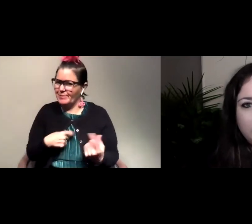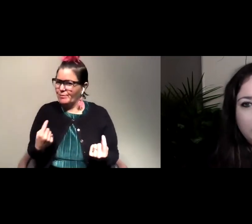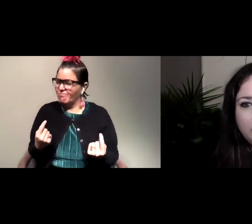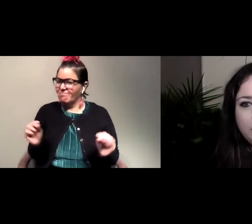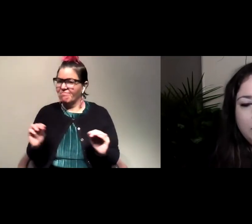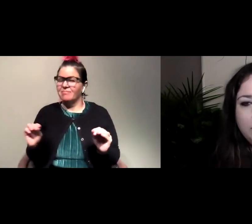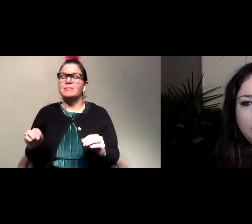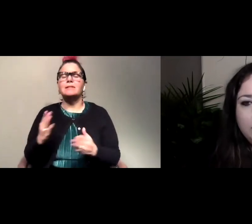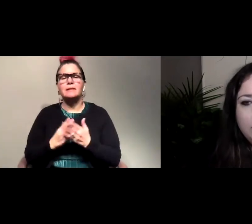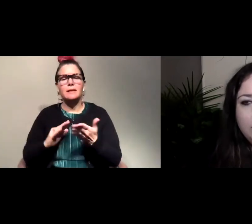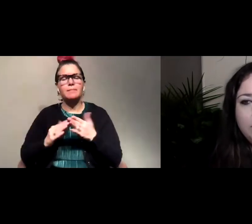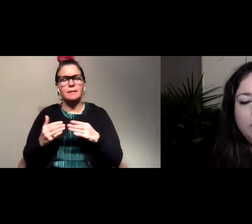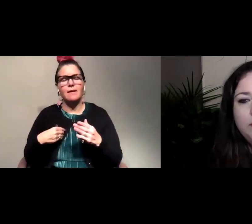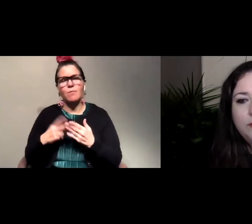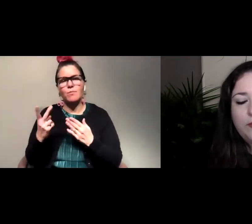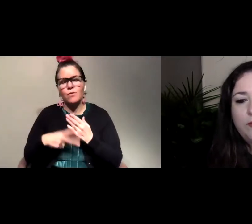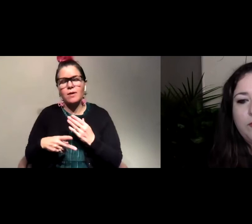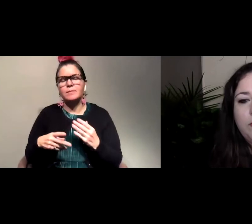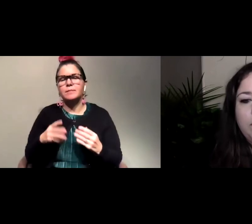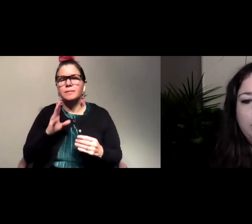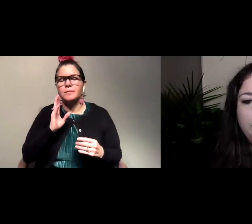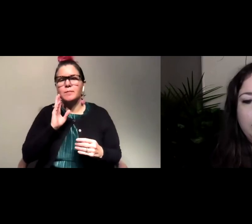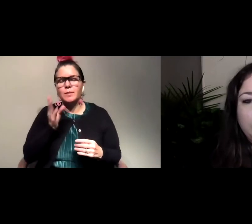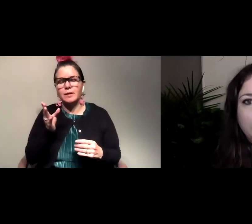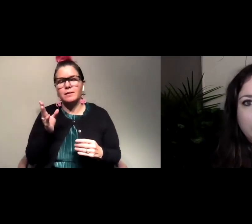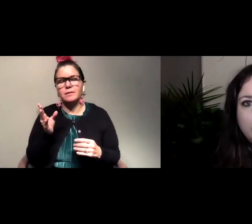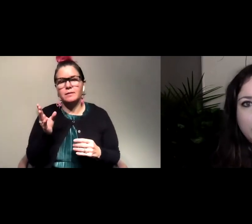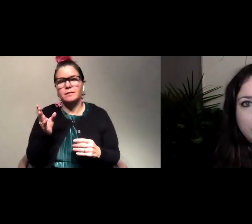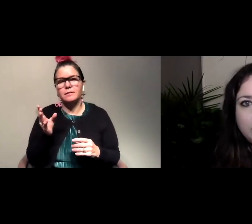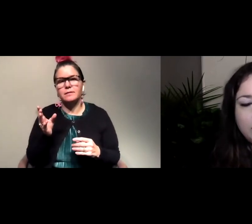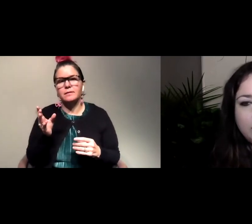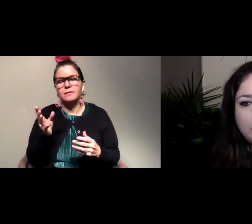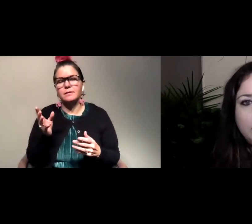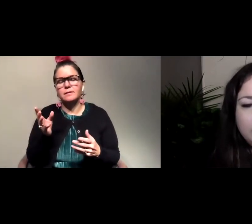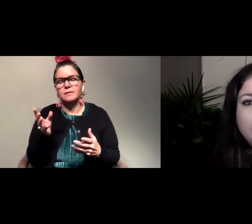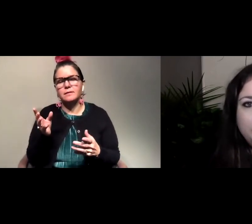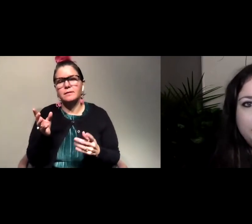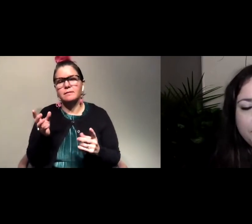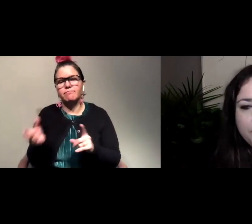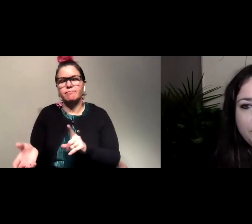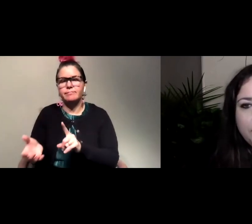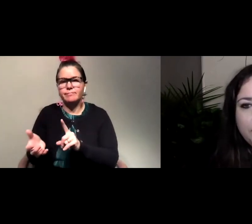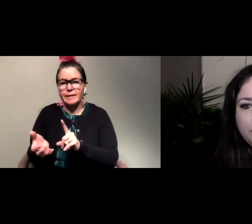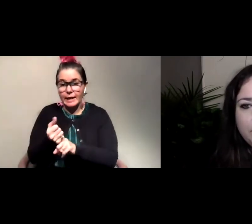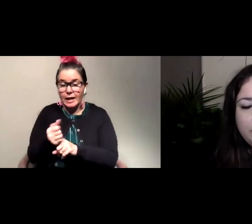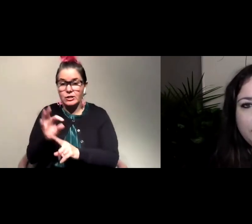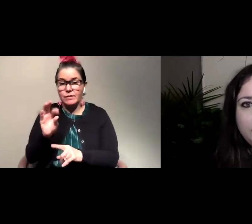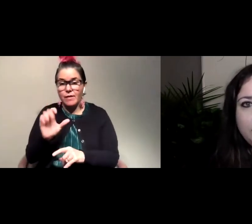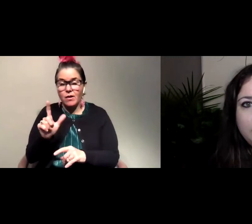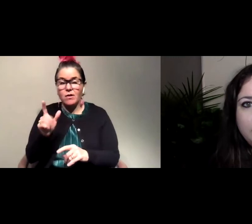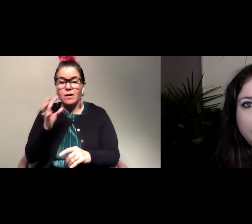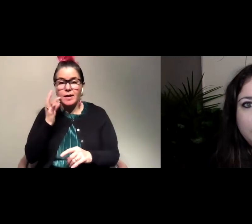do have programs where they are dealing with feral cats, where they're either taking them off the street